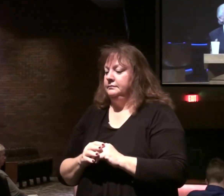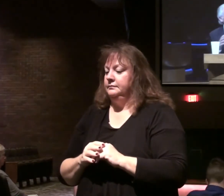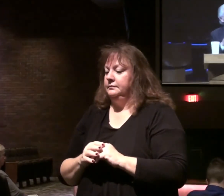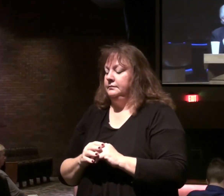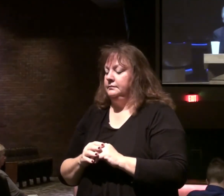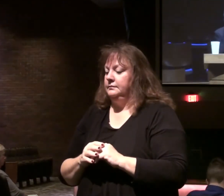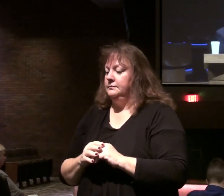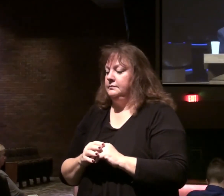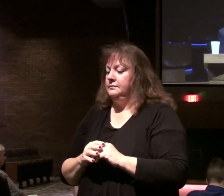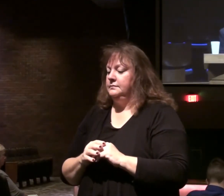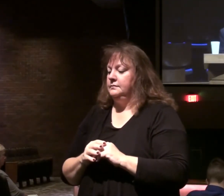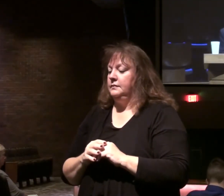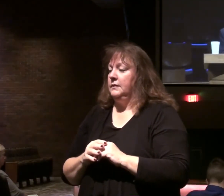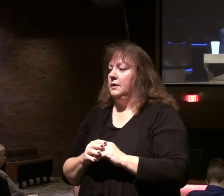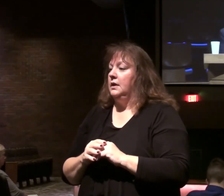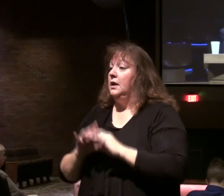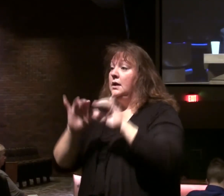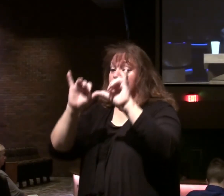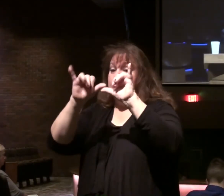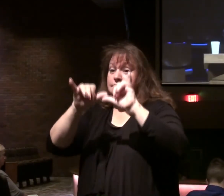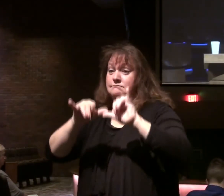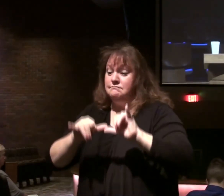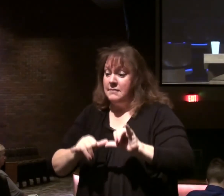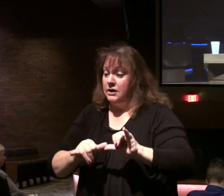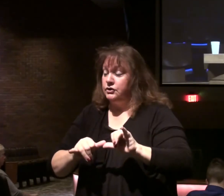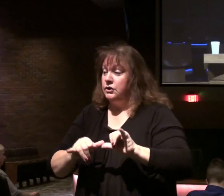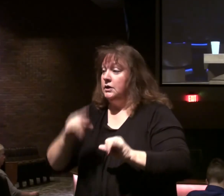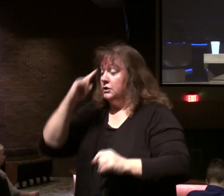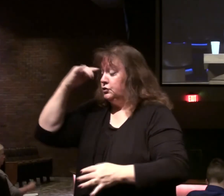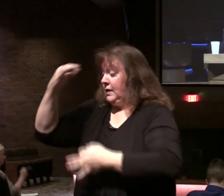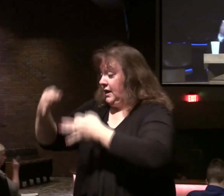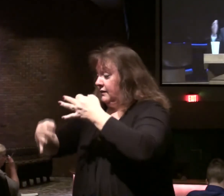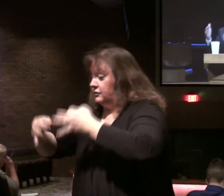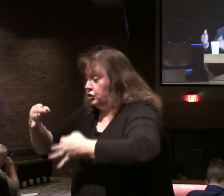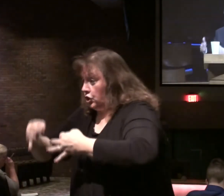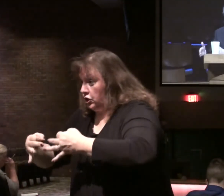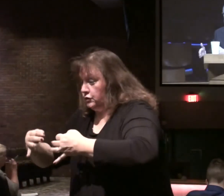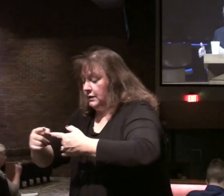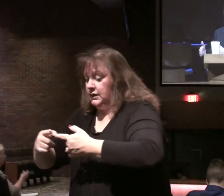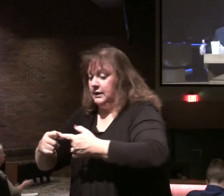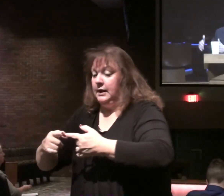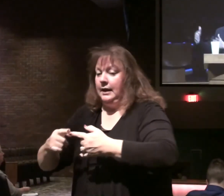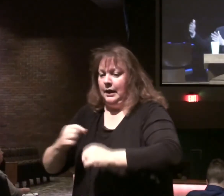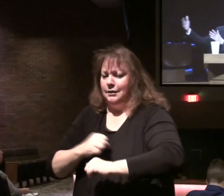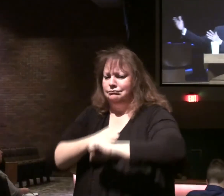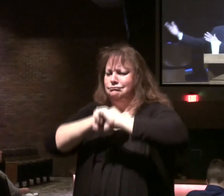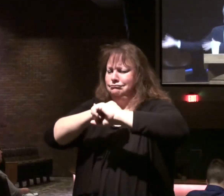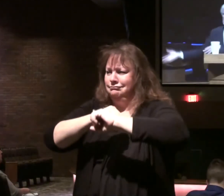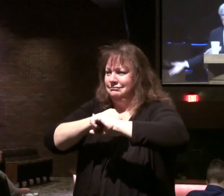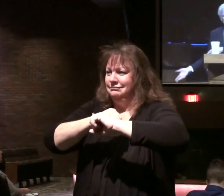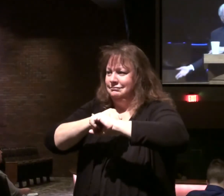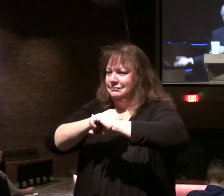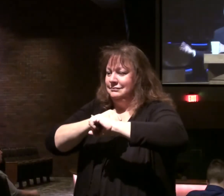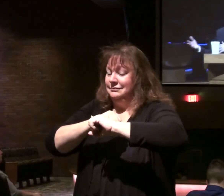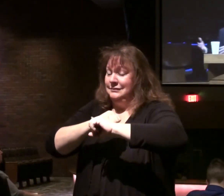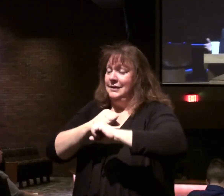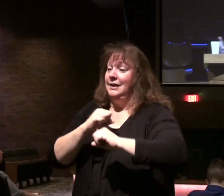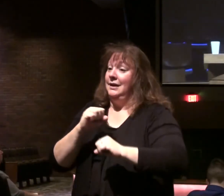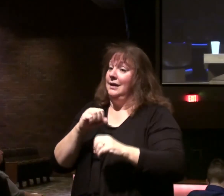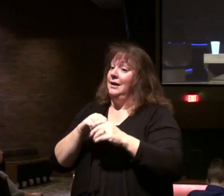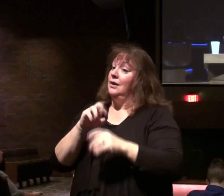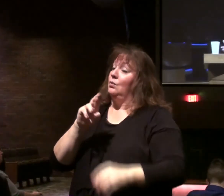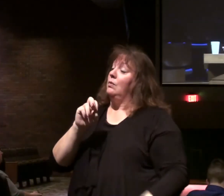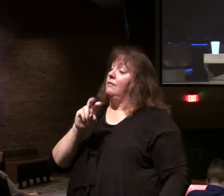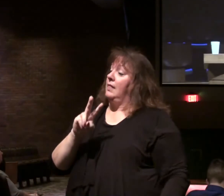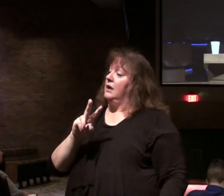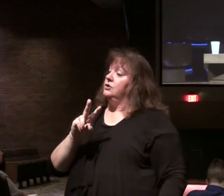them all. But. They're measured. Because there's judgment coming. There's deliverance coming. And we'll be back. As we move further. In Revelation.